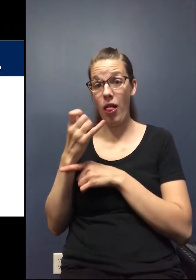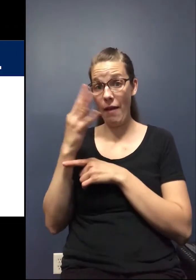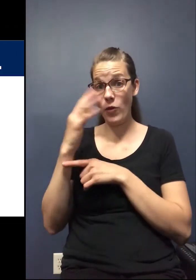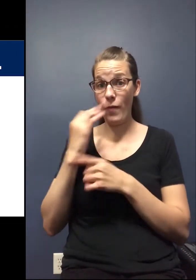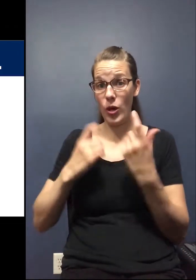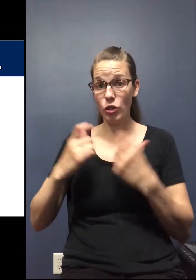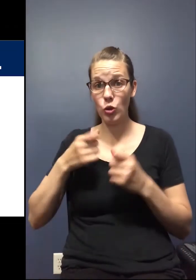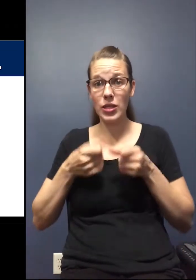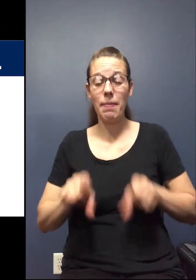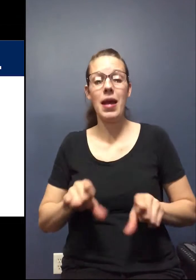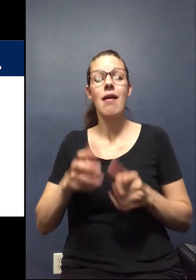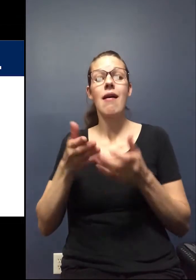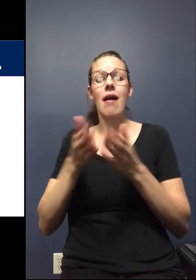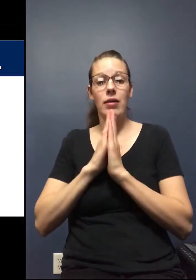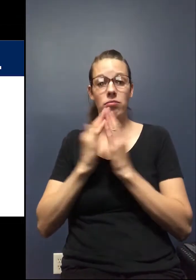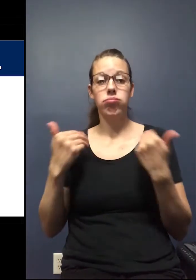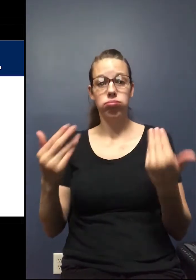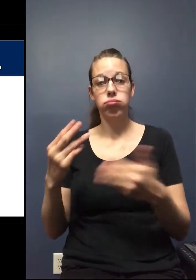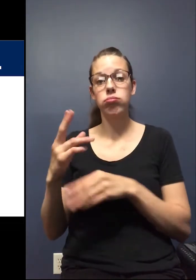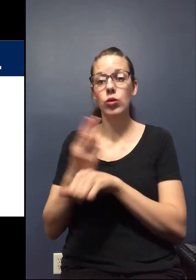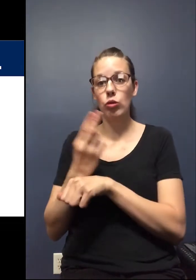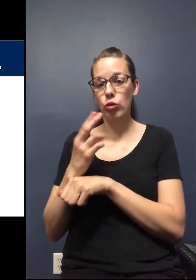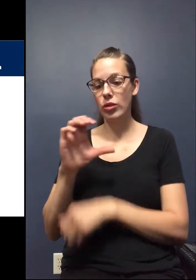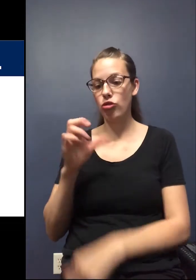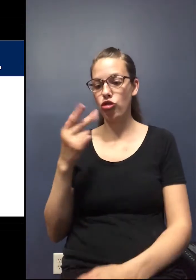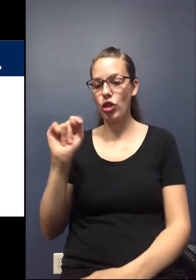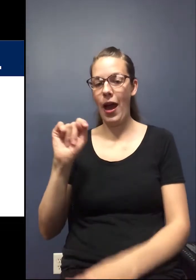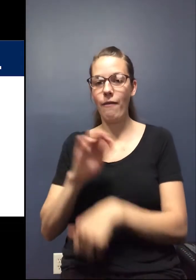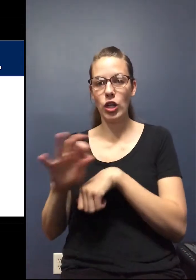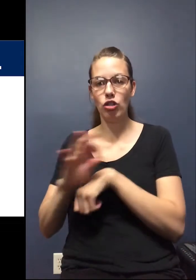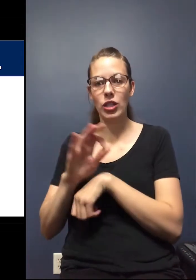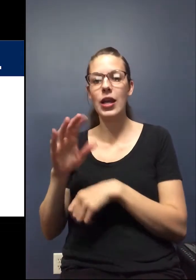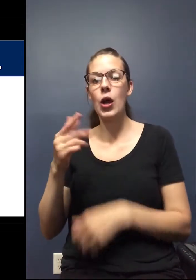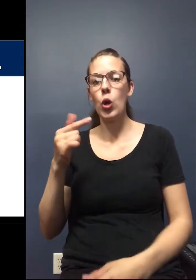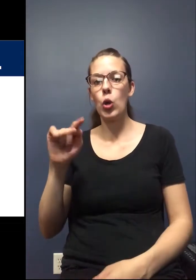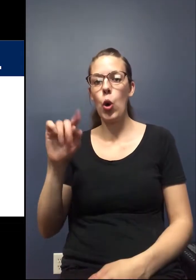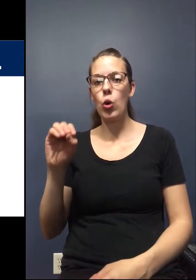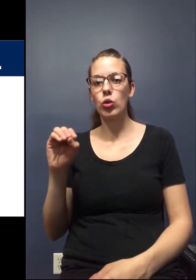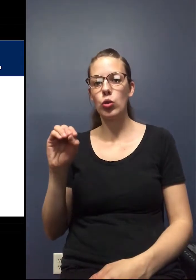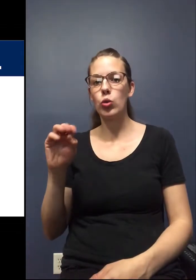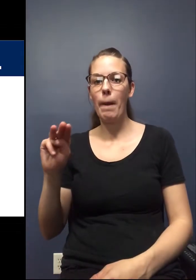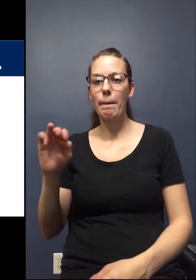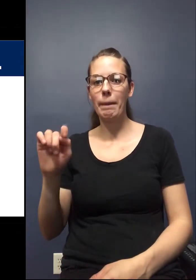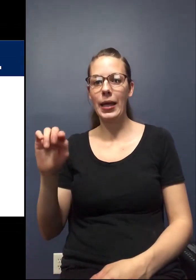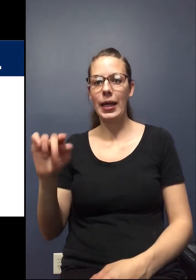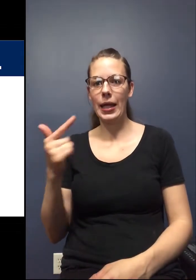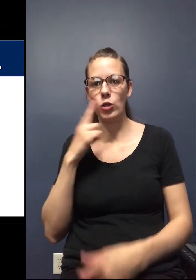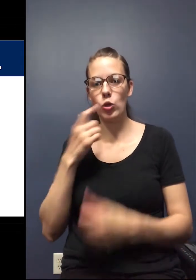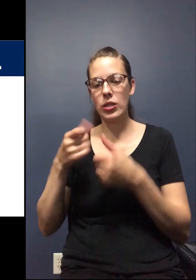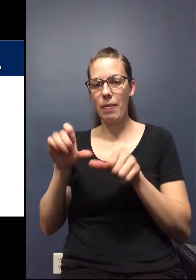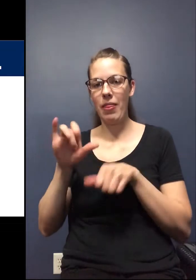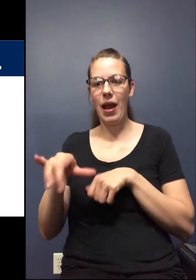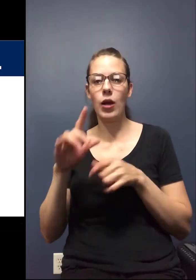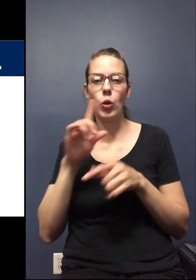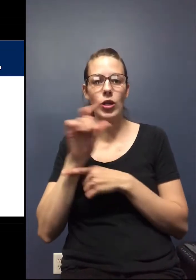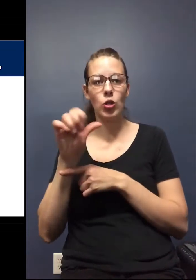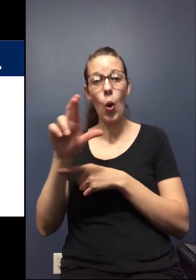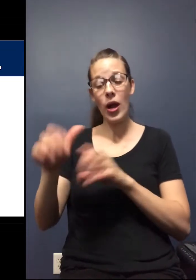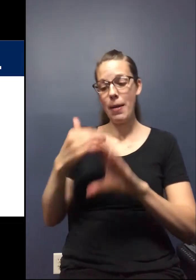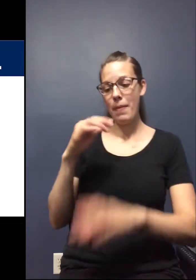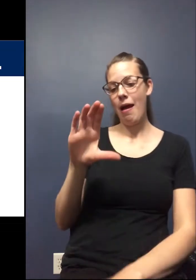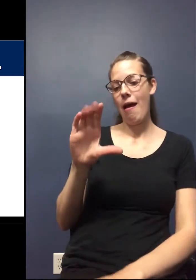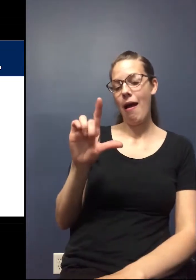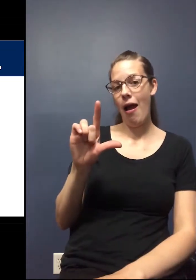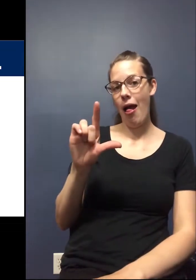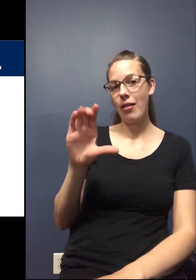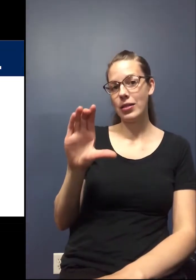question to submit, I ask that you use the chat function within GoToMeeting to submit that question, or you can email it